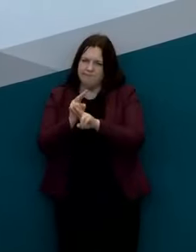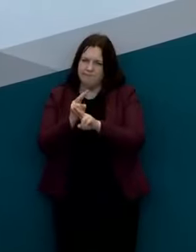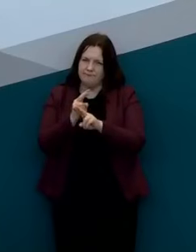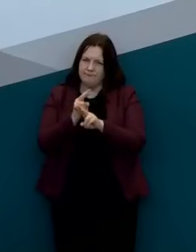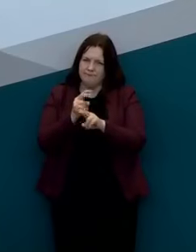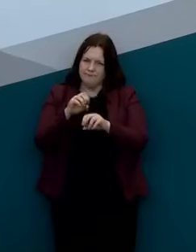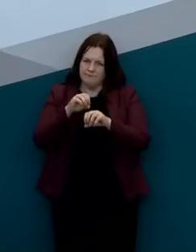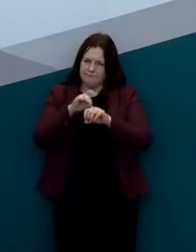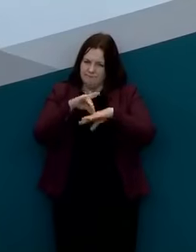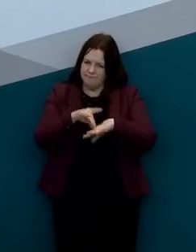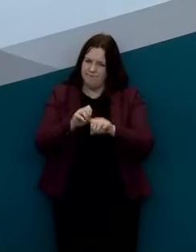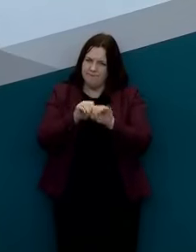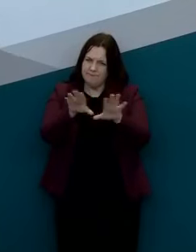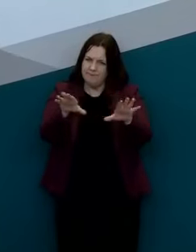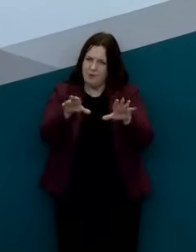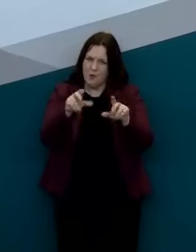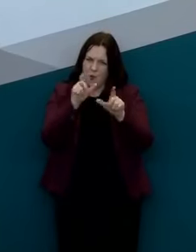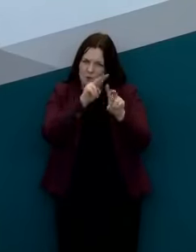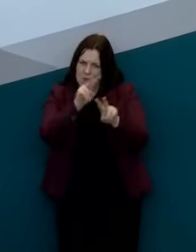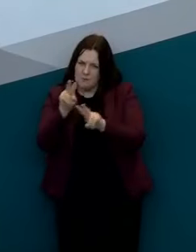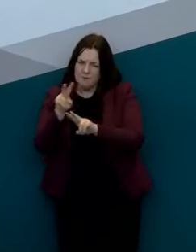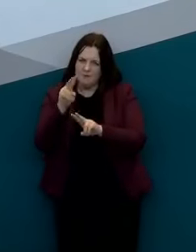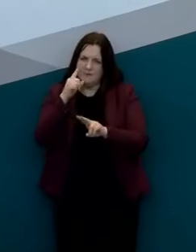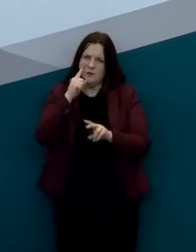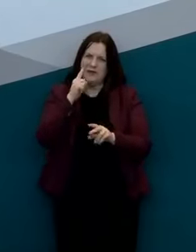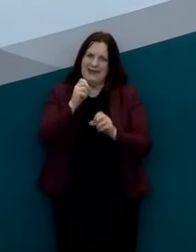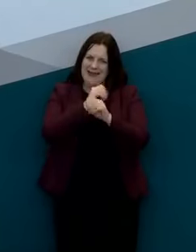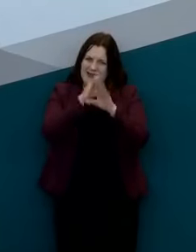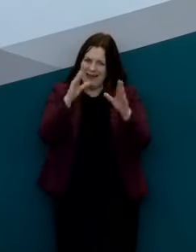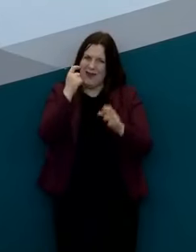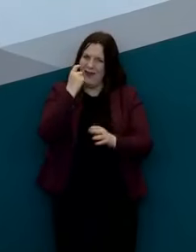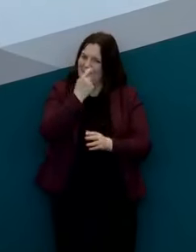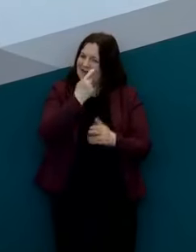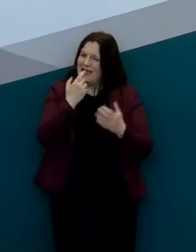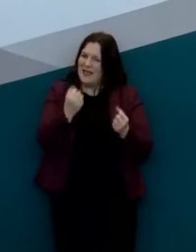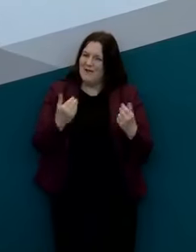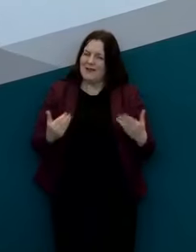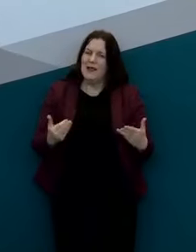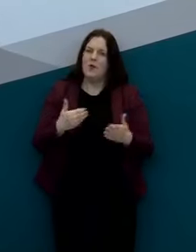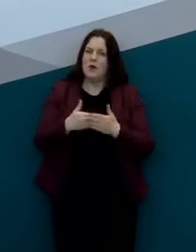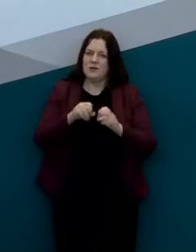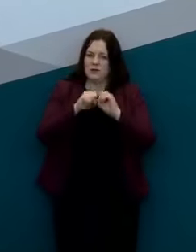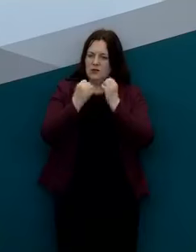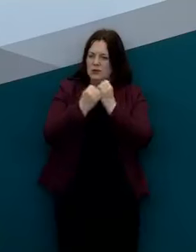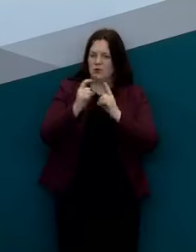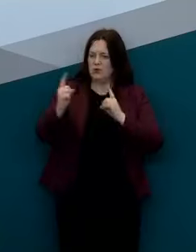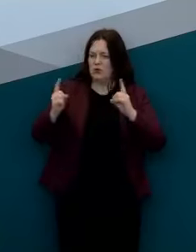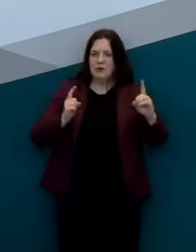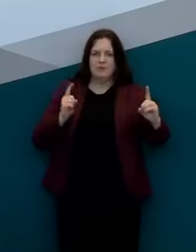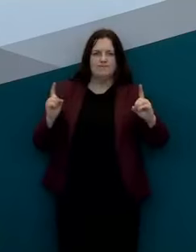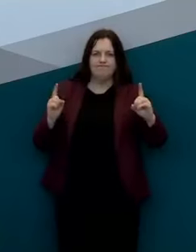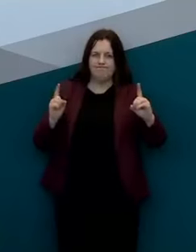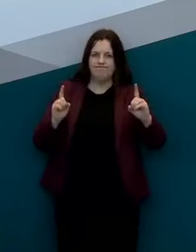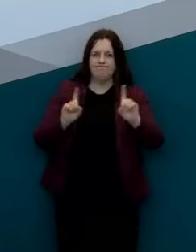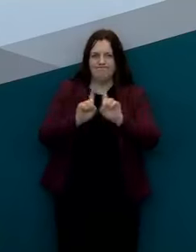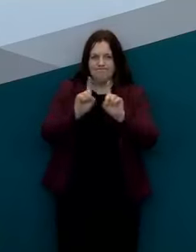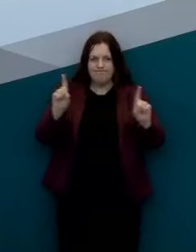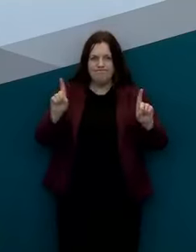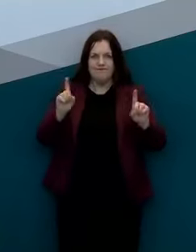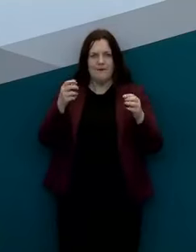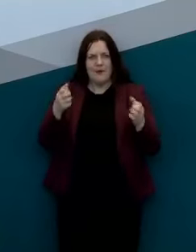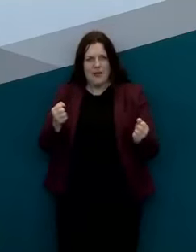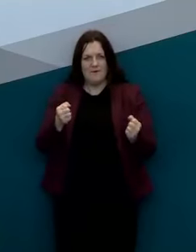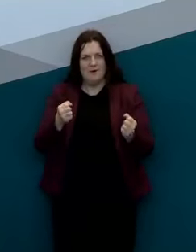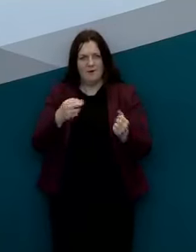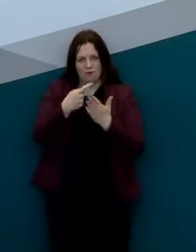and as I would have said last week there's clear evidence that the social distancing measures that are